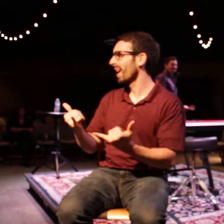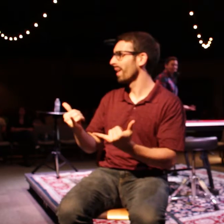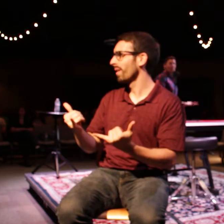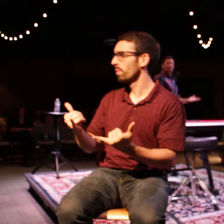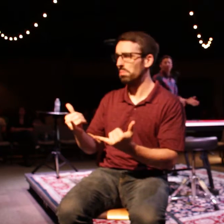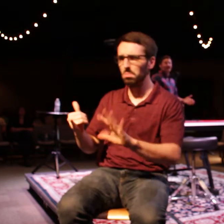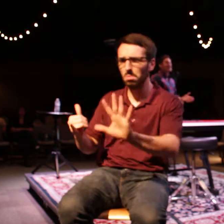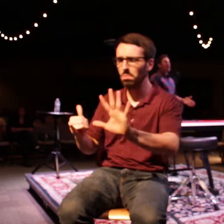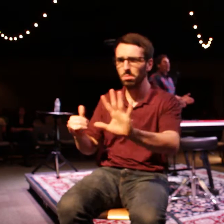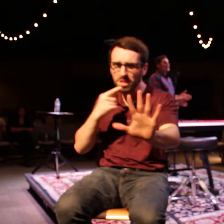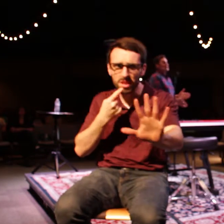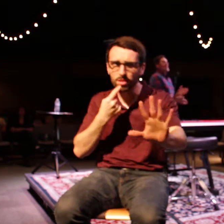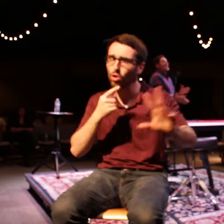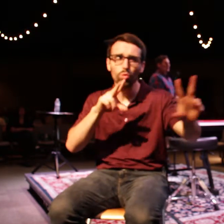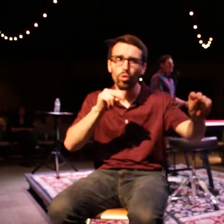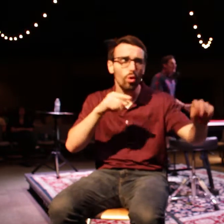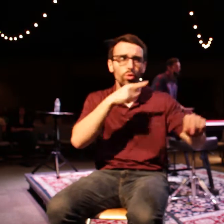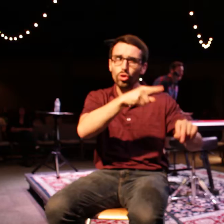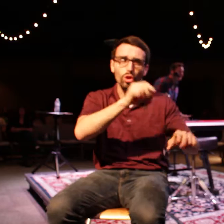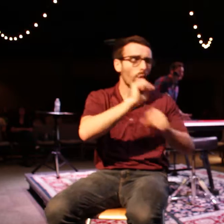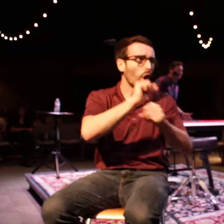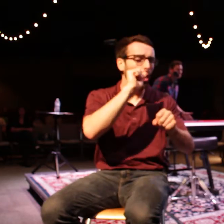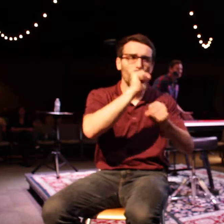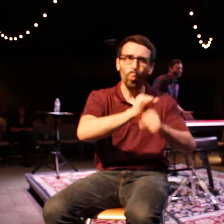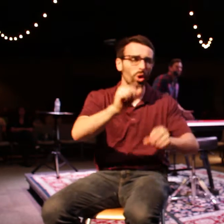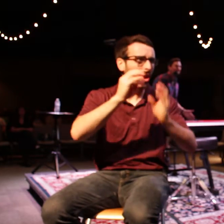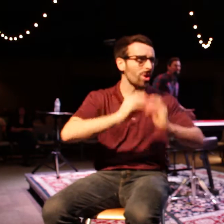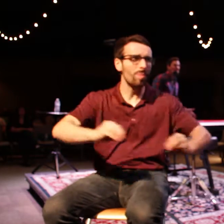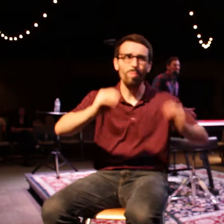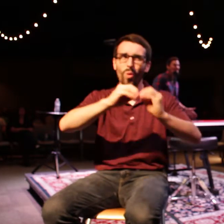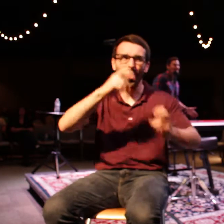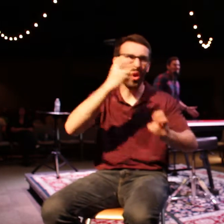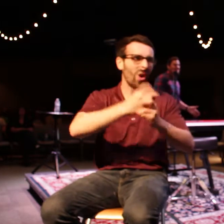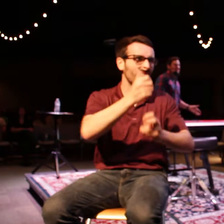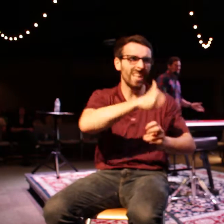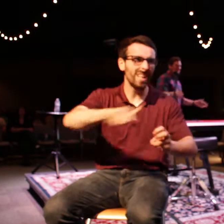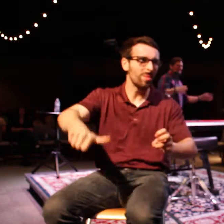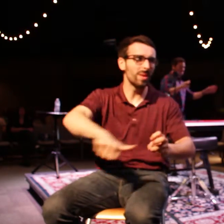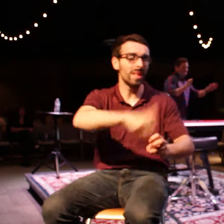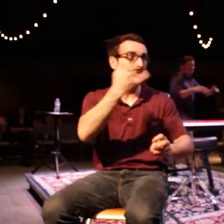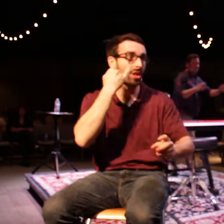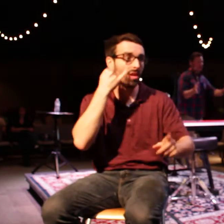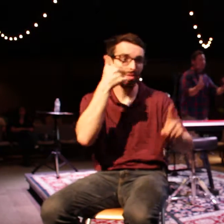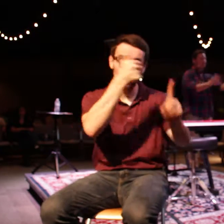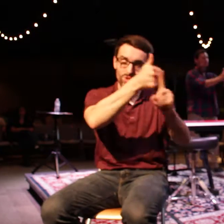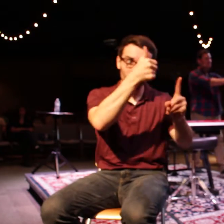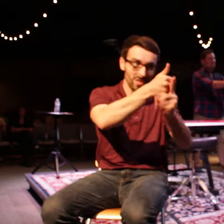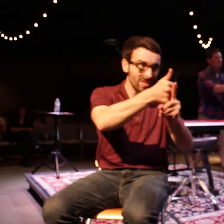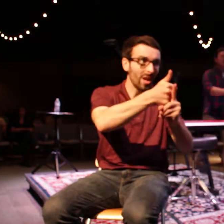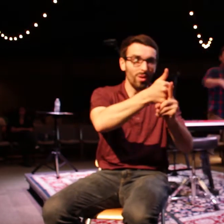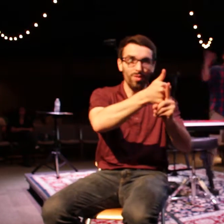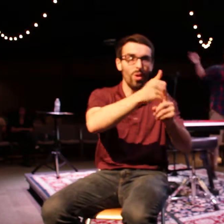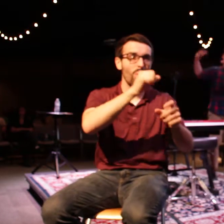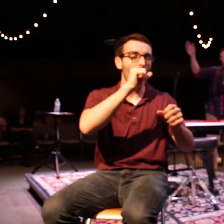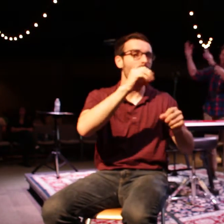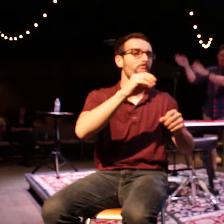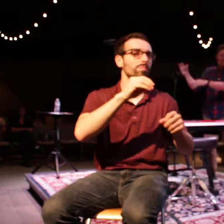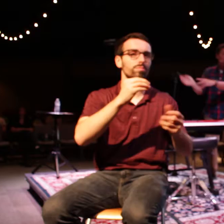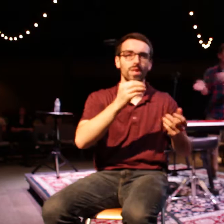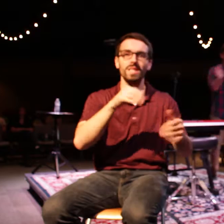you are working harder than everybody else if you're a stay-at-home mom. C.S. Lewis actually said there's only one real vocation and all the other vocations in